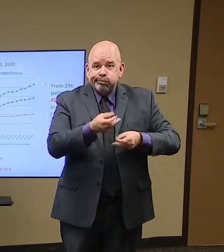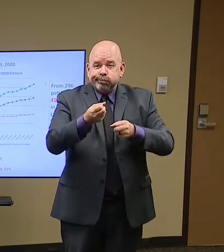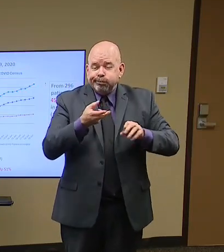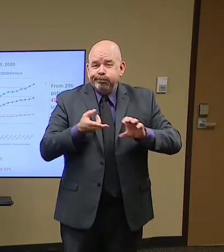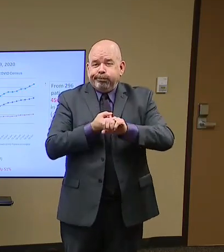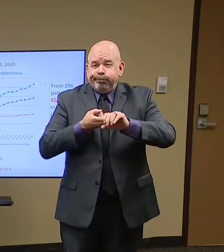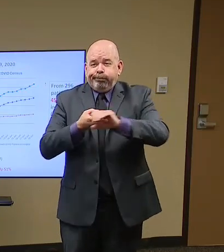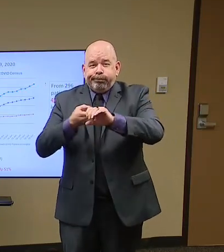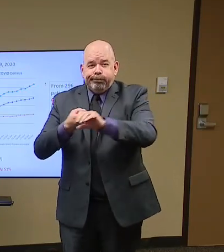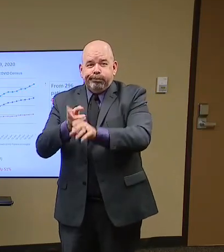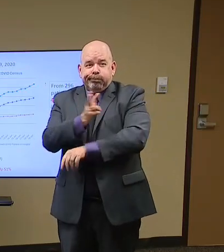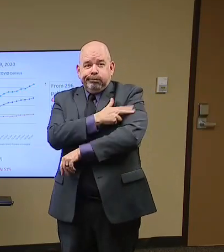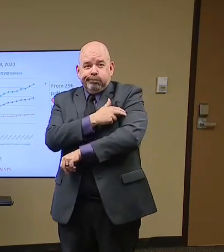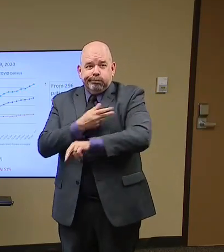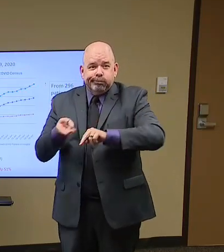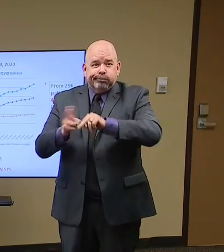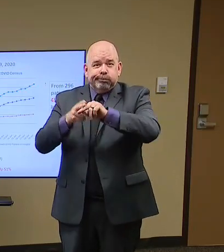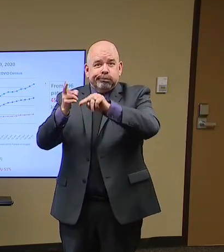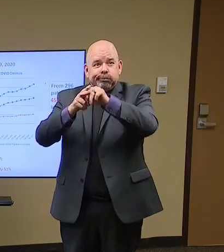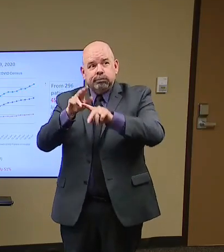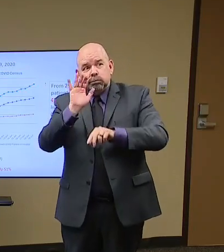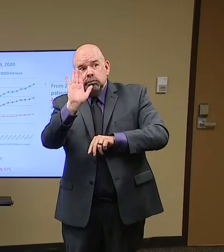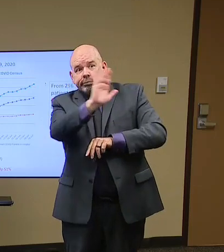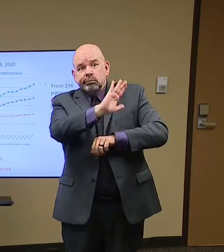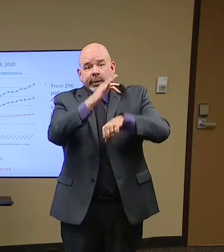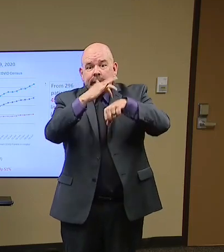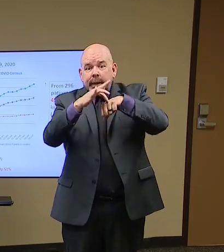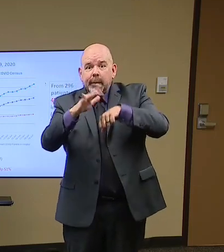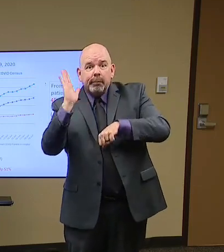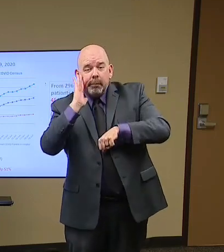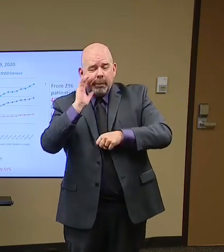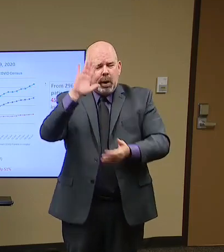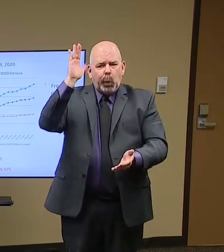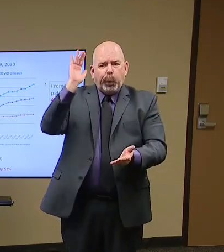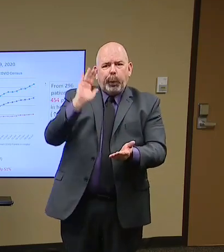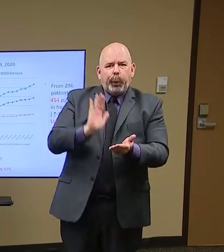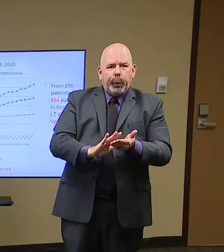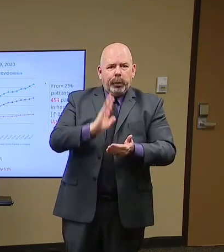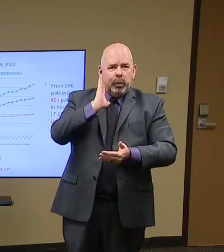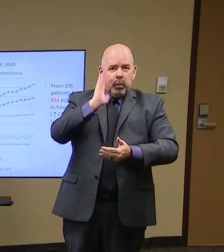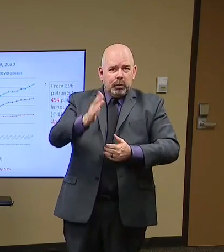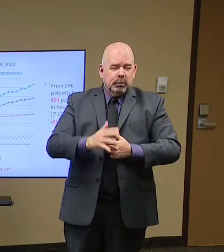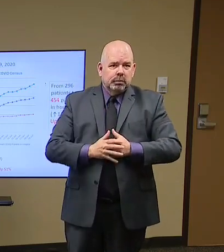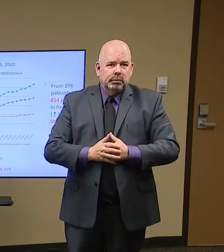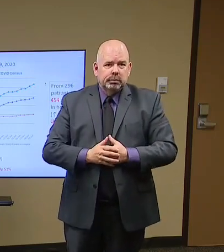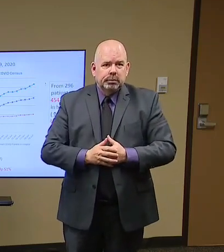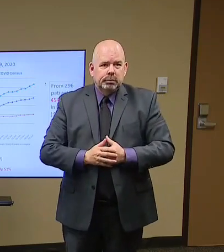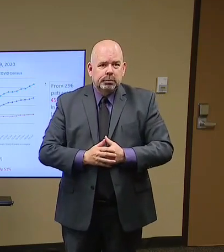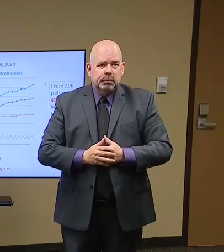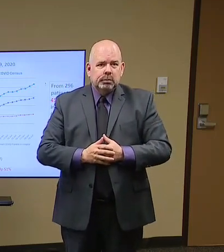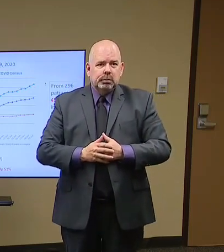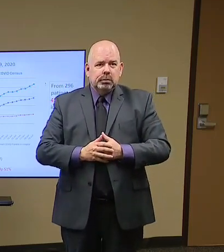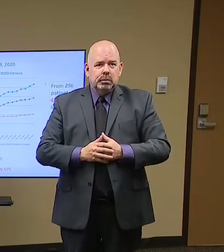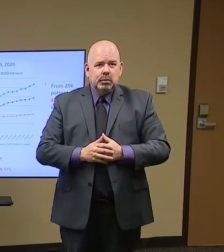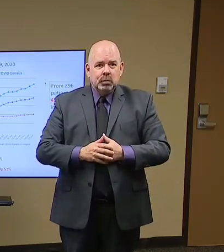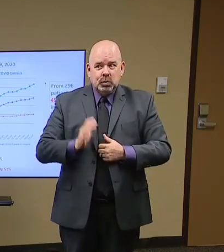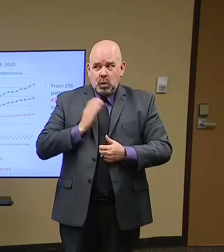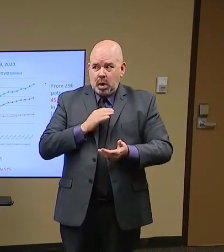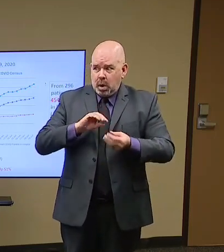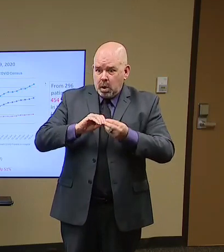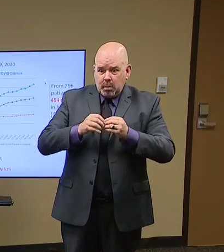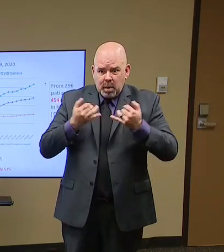that means is we're okay for now, but when you're growing as fast as we're growing percentage-wise,